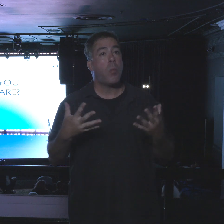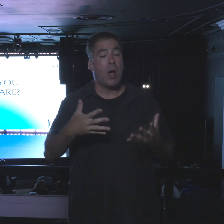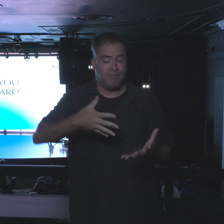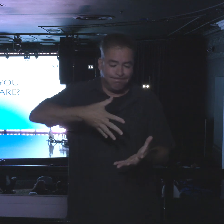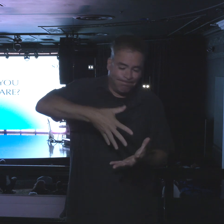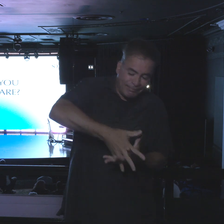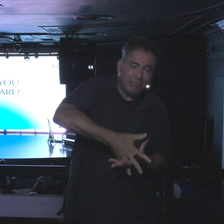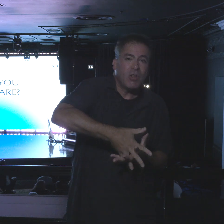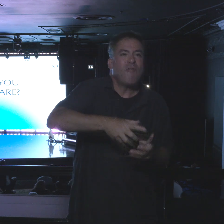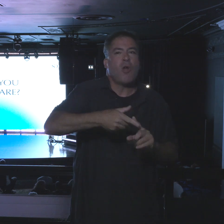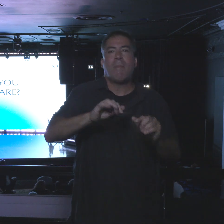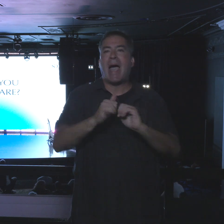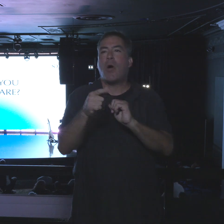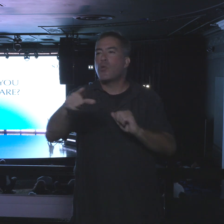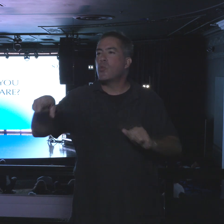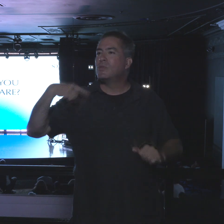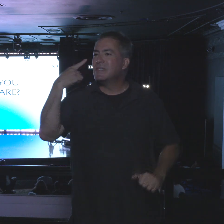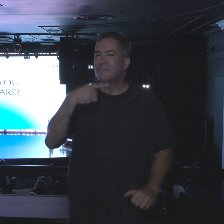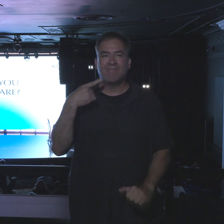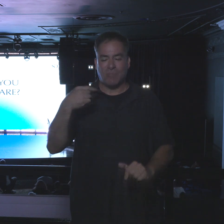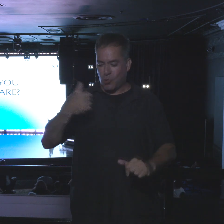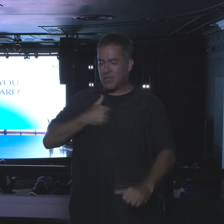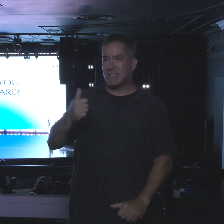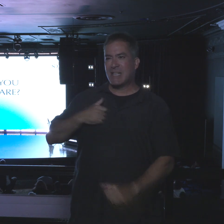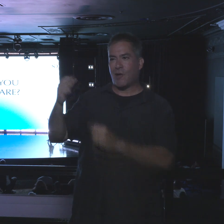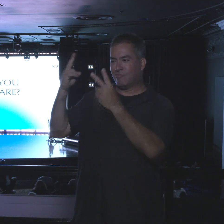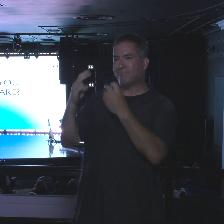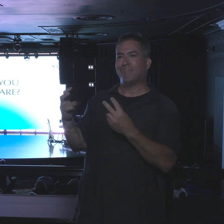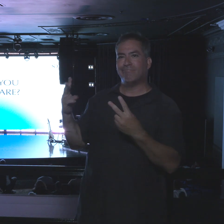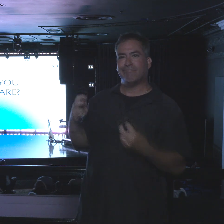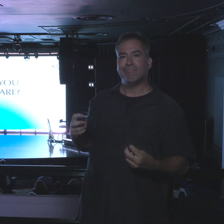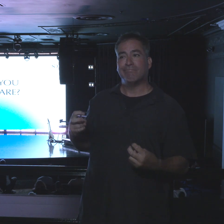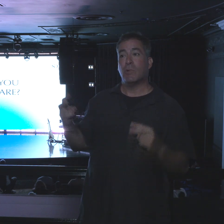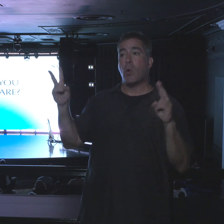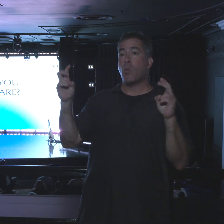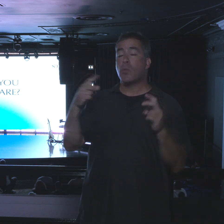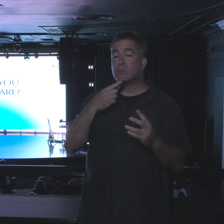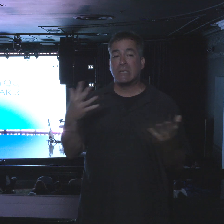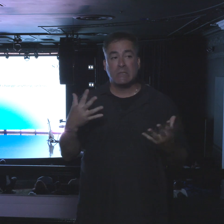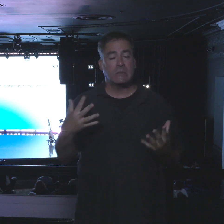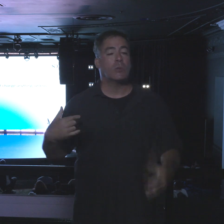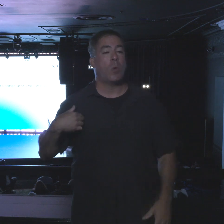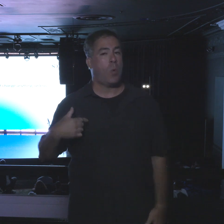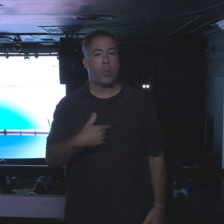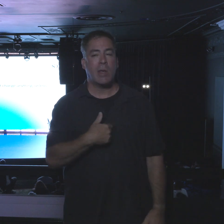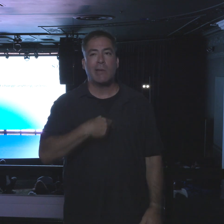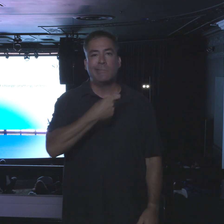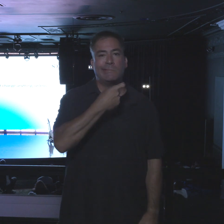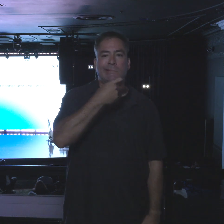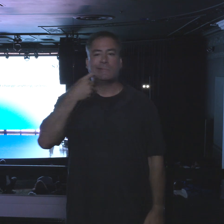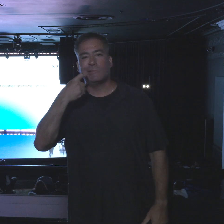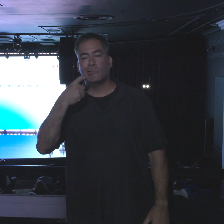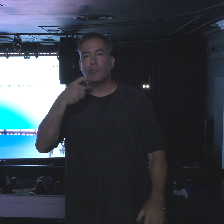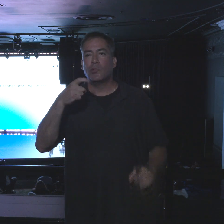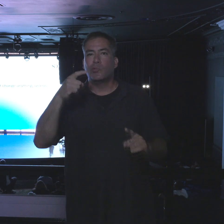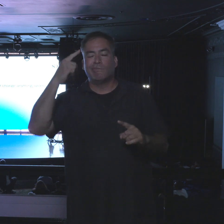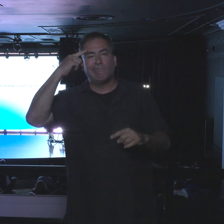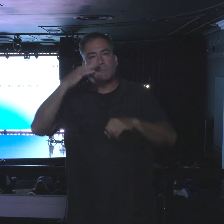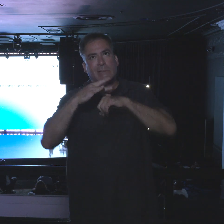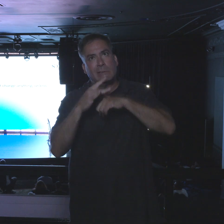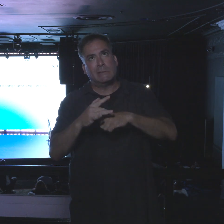ourselves. There's a quote. It says, we are addicted to our thoughts.